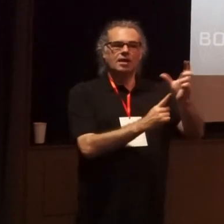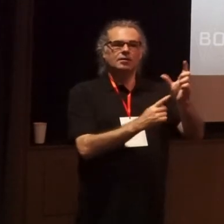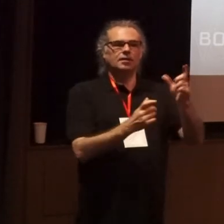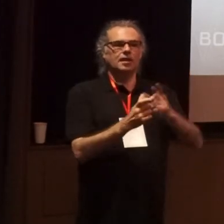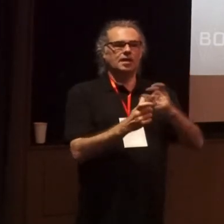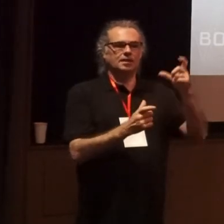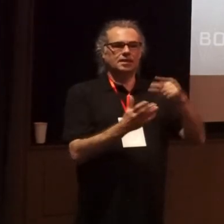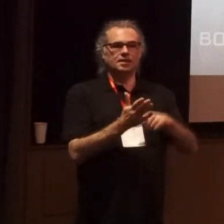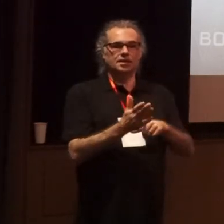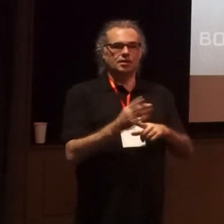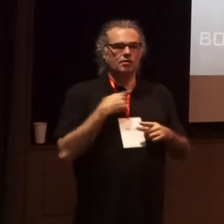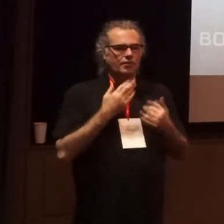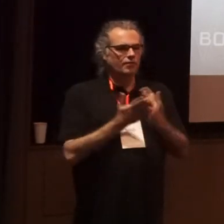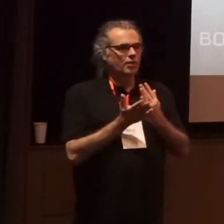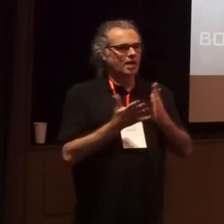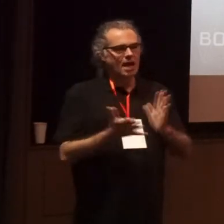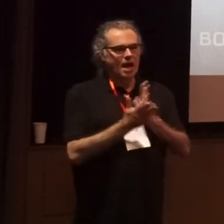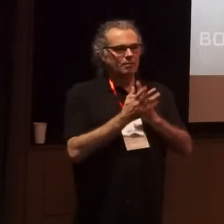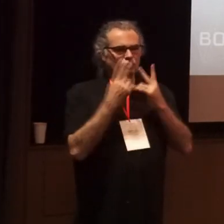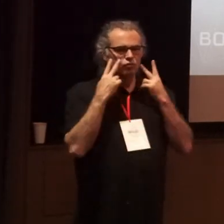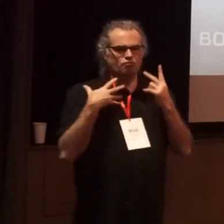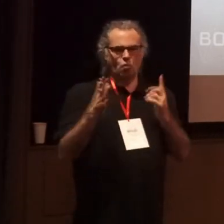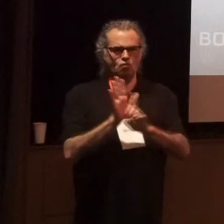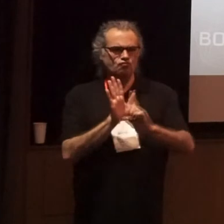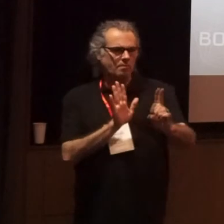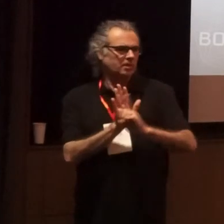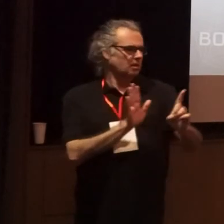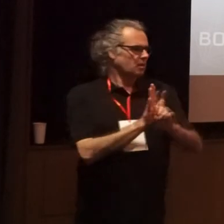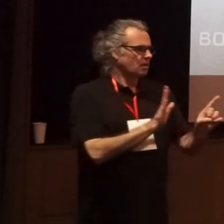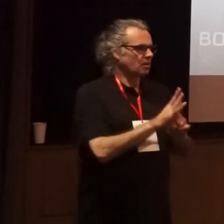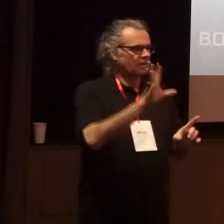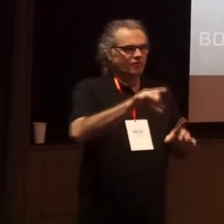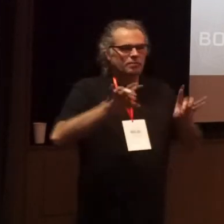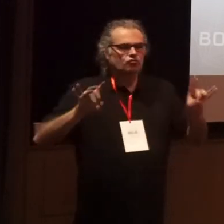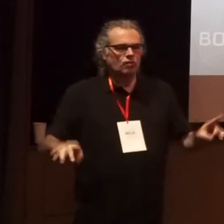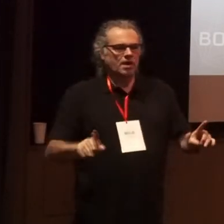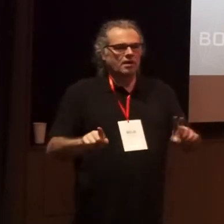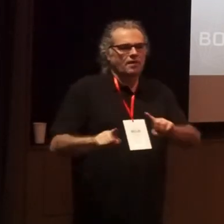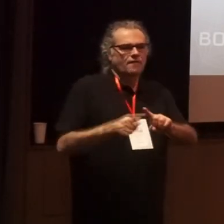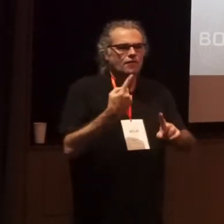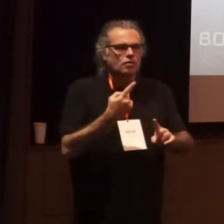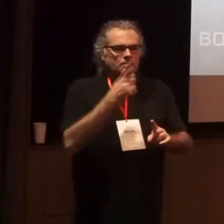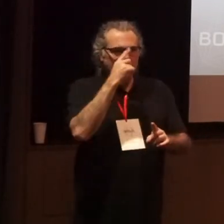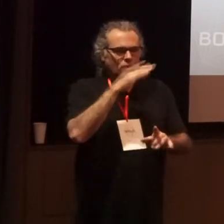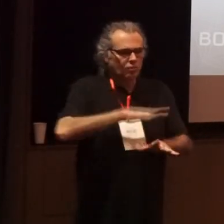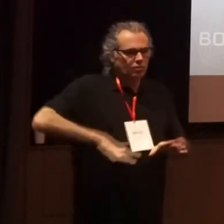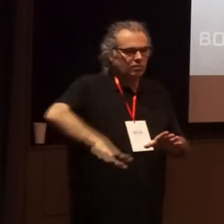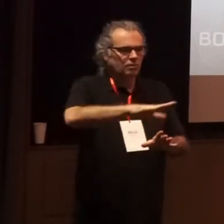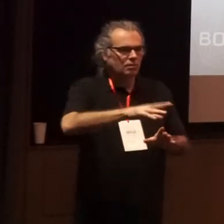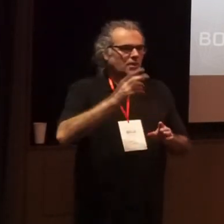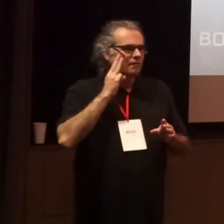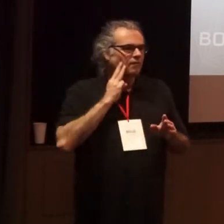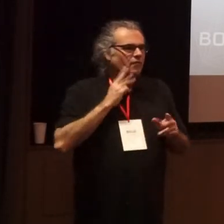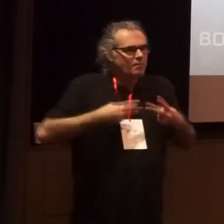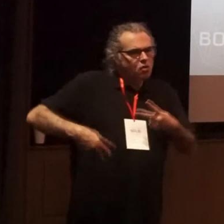really pleased to be seeing stronger than ever representation from Australia's First Nations and by female choreographers